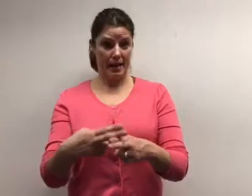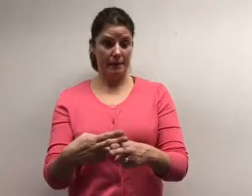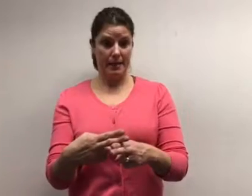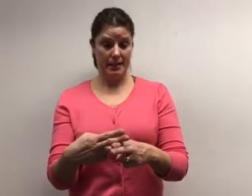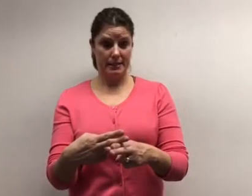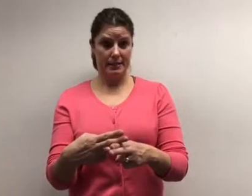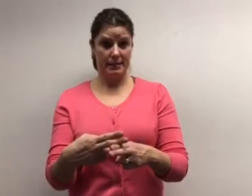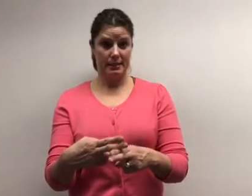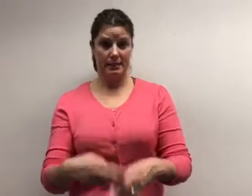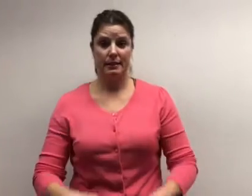is.